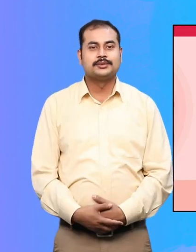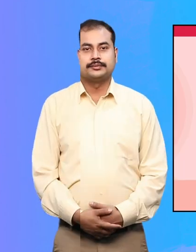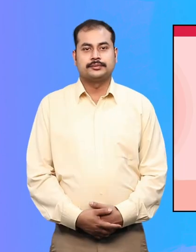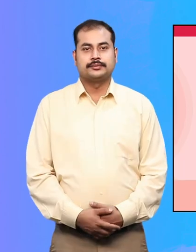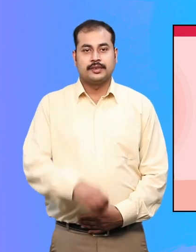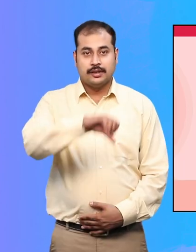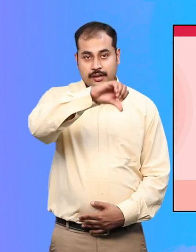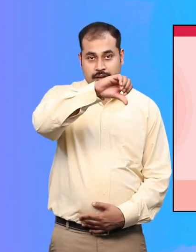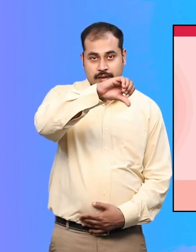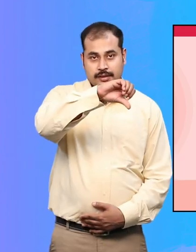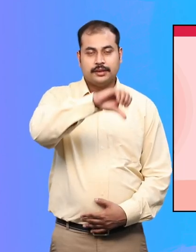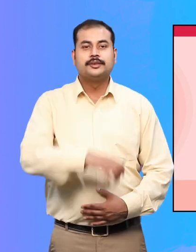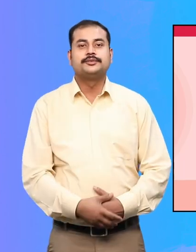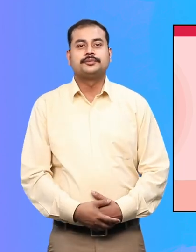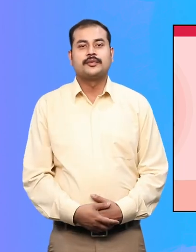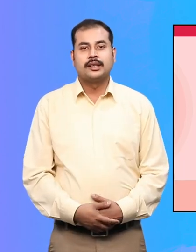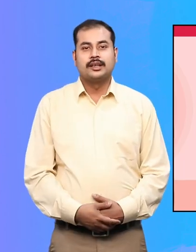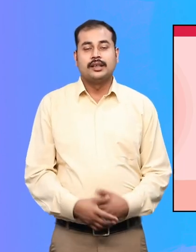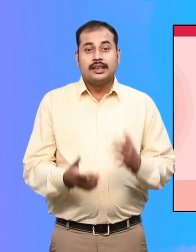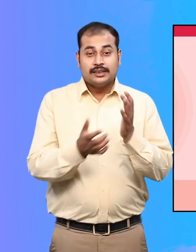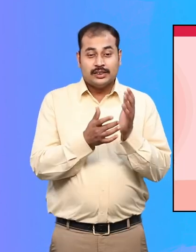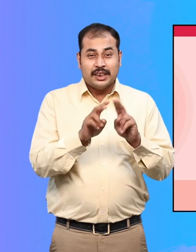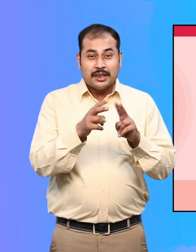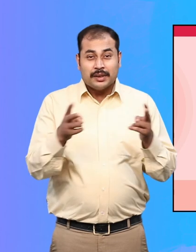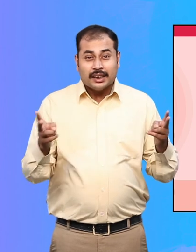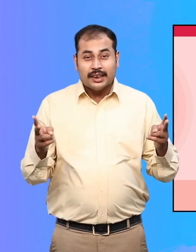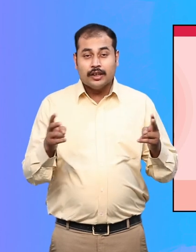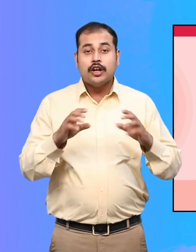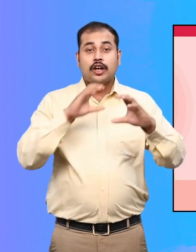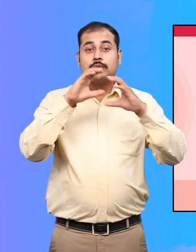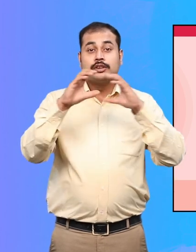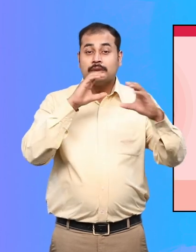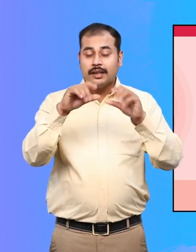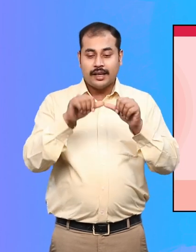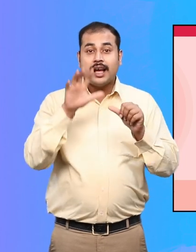9. Symbols for accessible communication devices